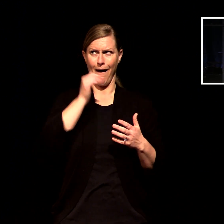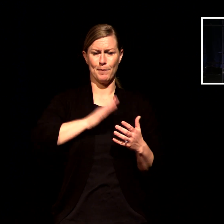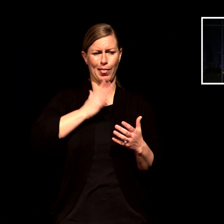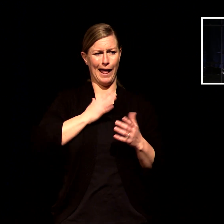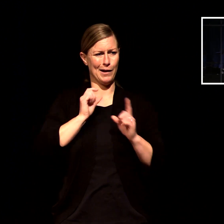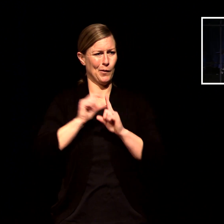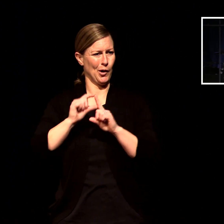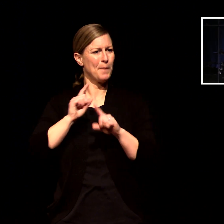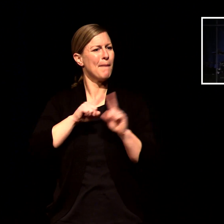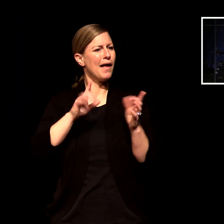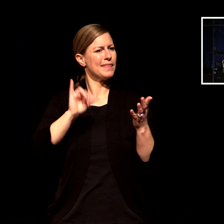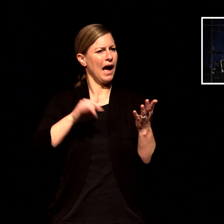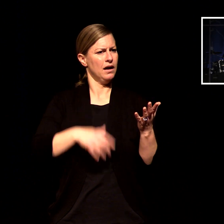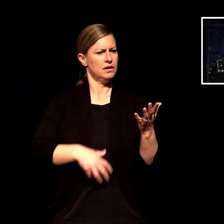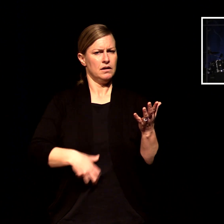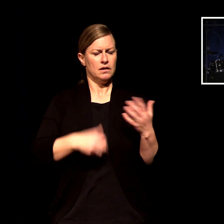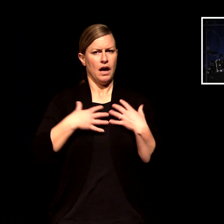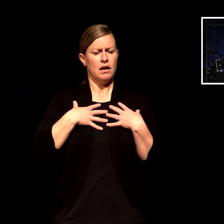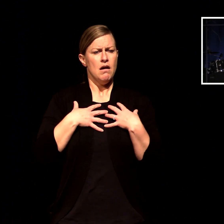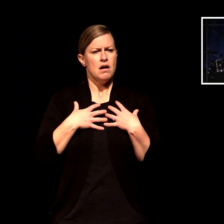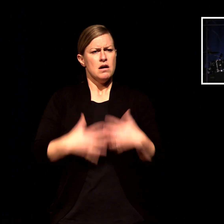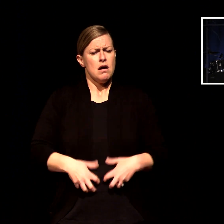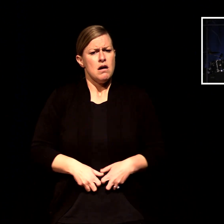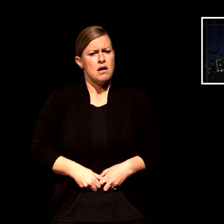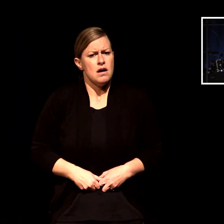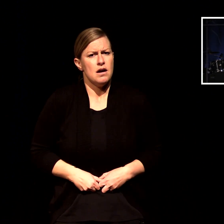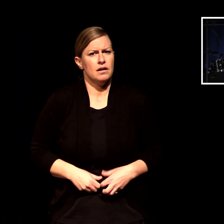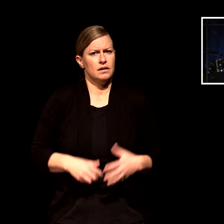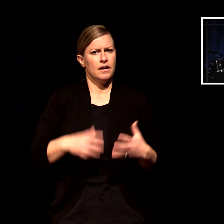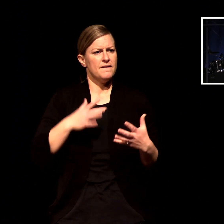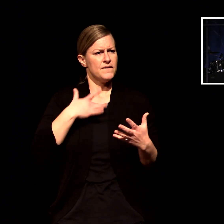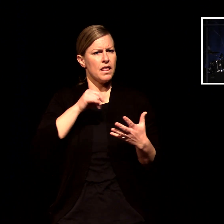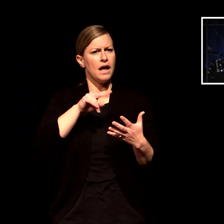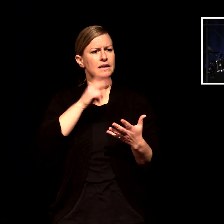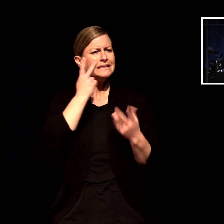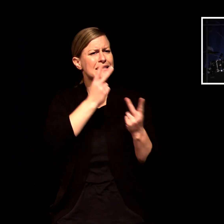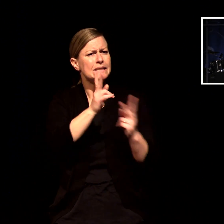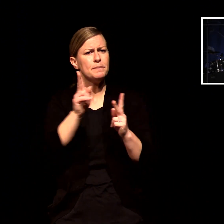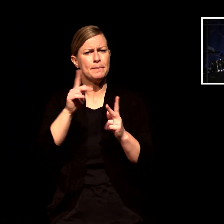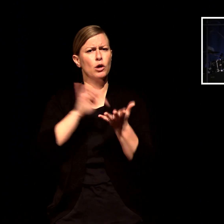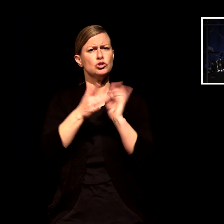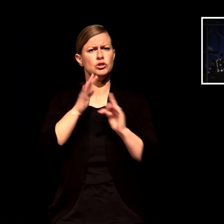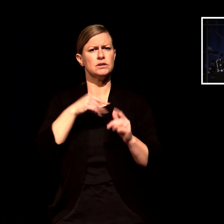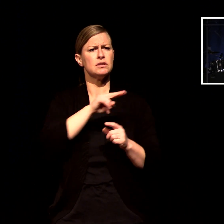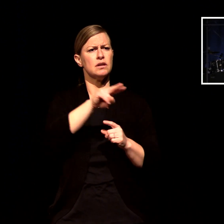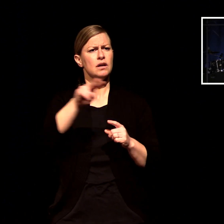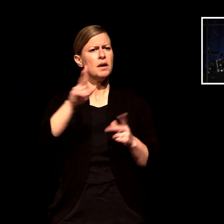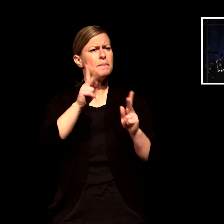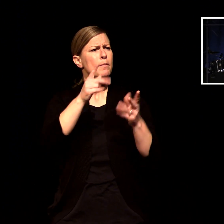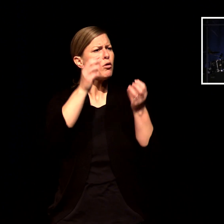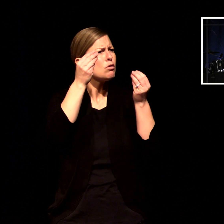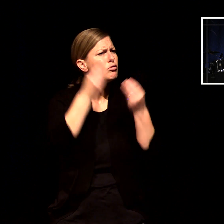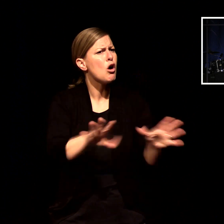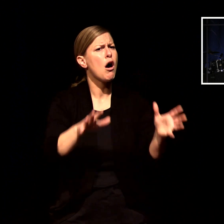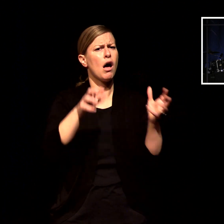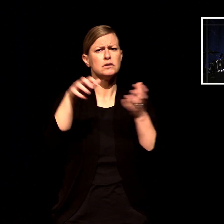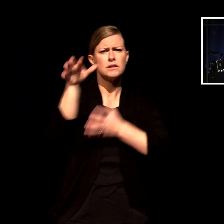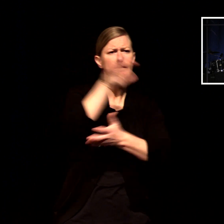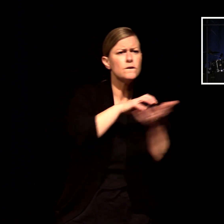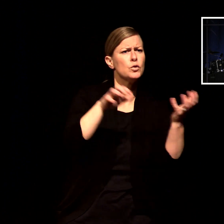the people are confused and helpless confused is just victimized it means that they